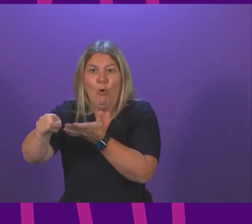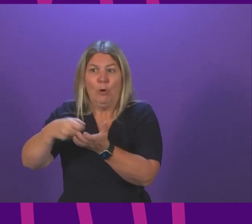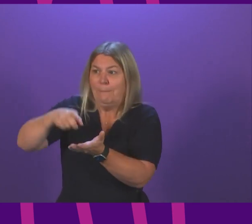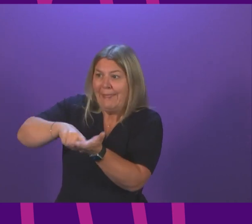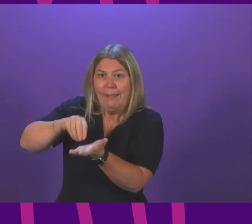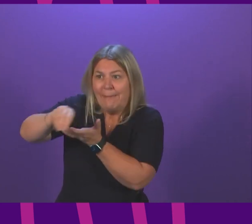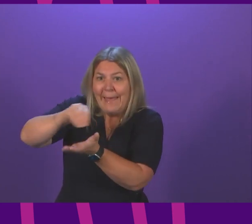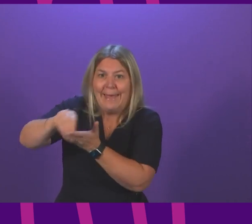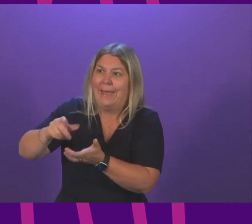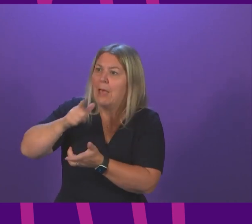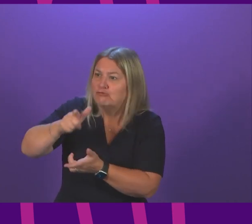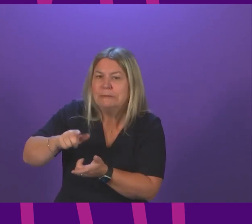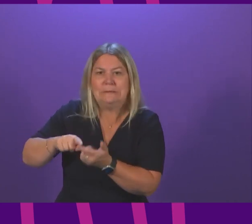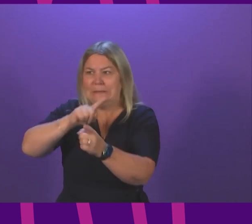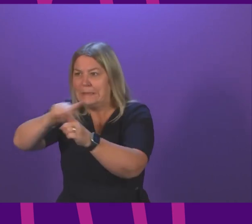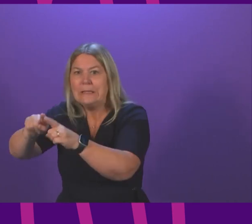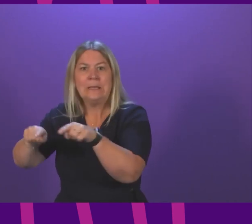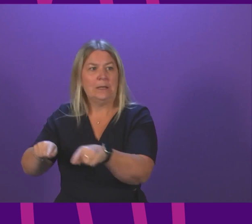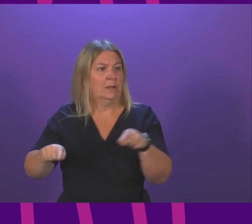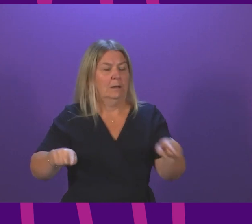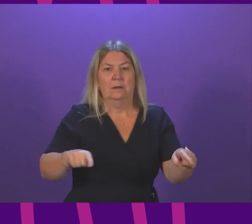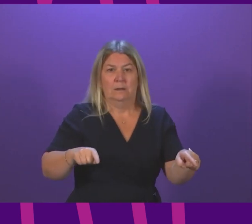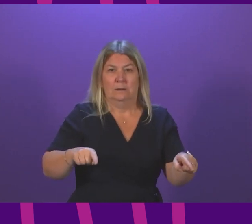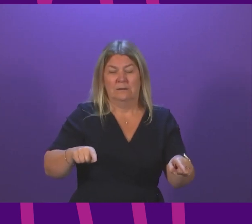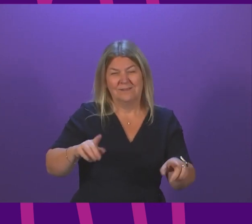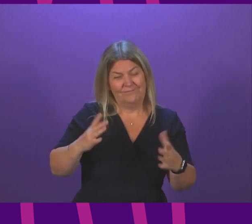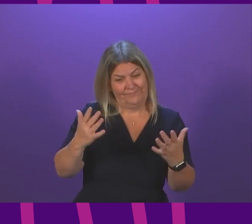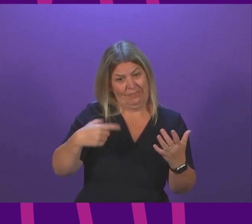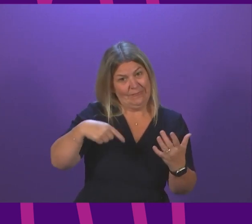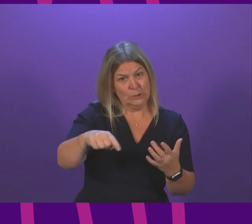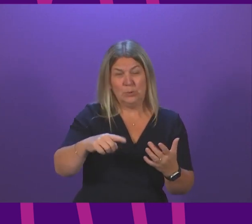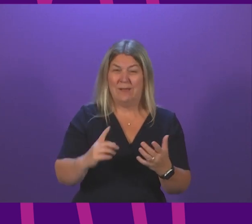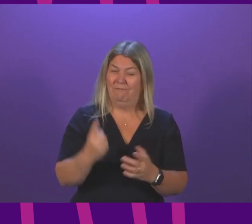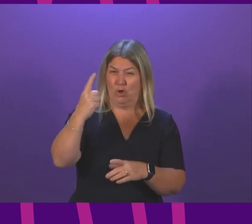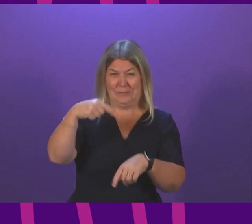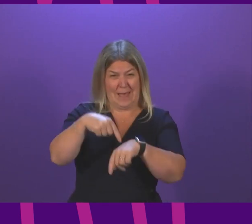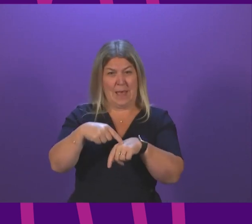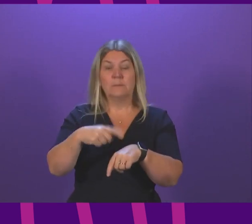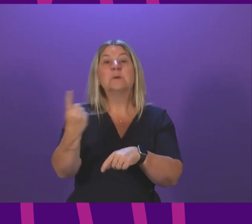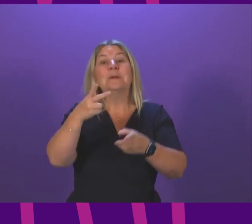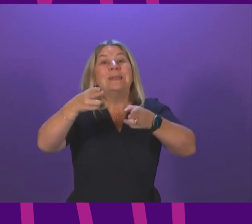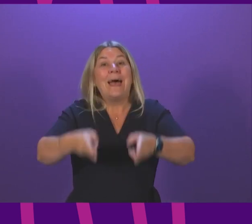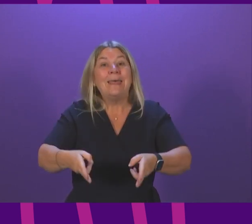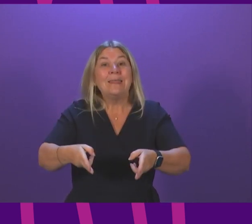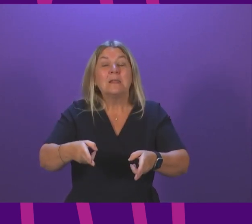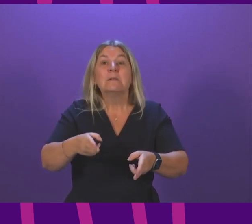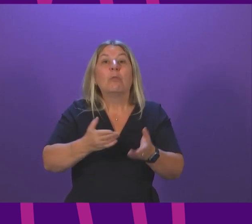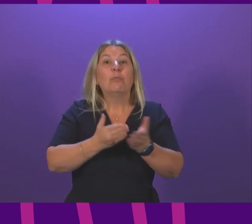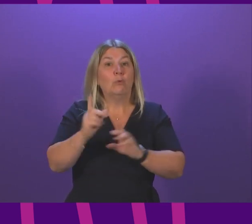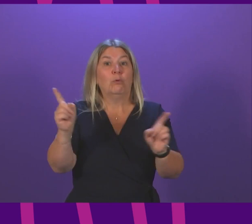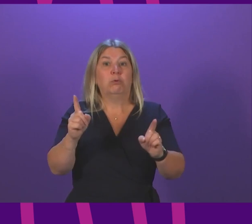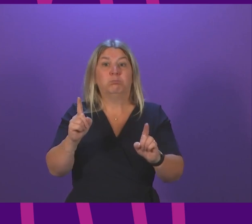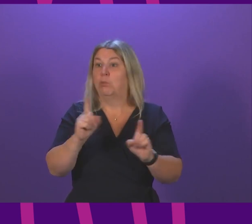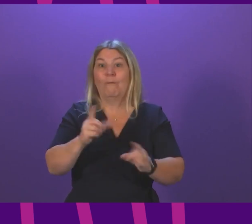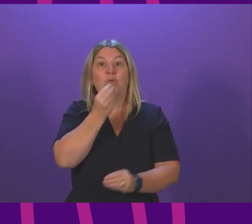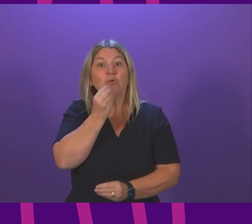heard that Scotland had recorded the first death by starvation of an older person in a decade. An older person